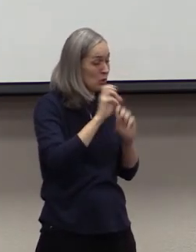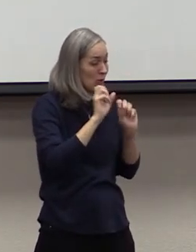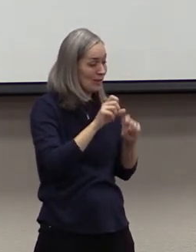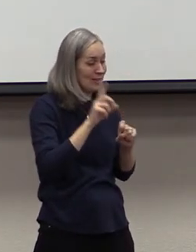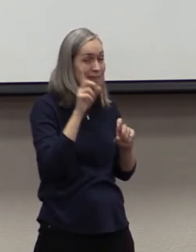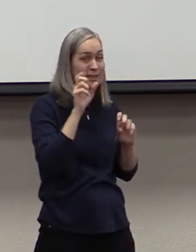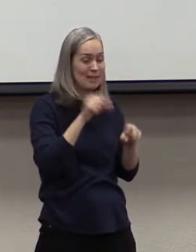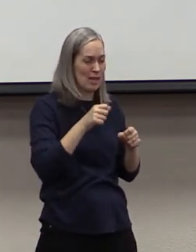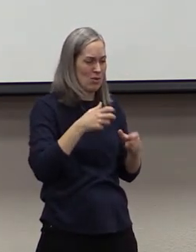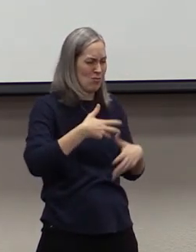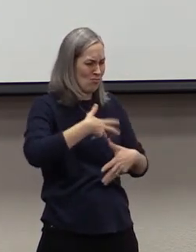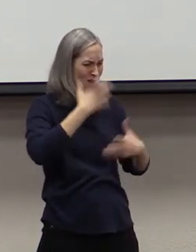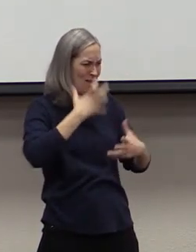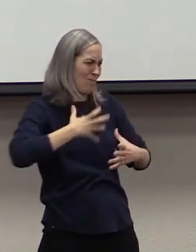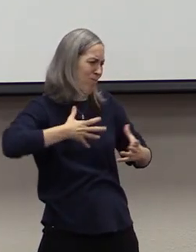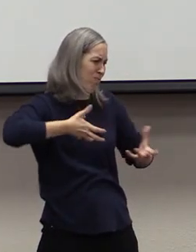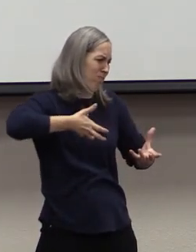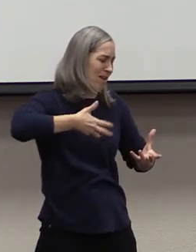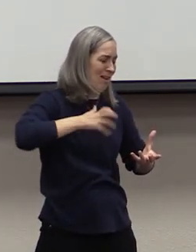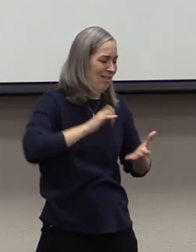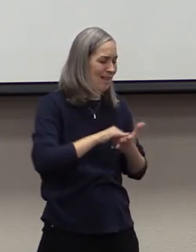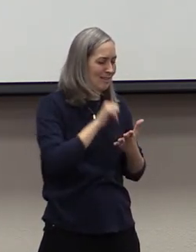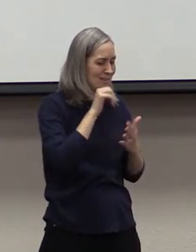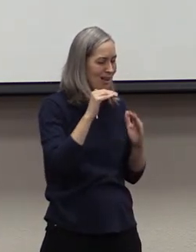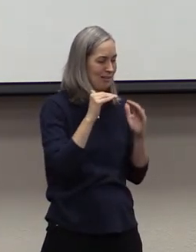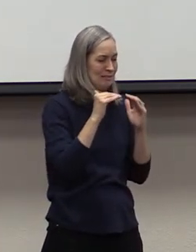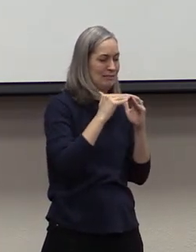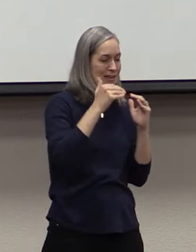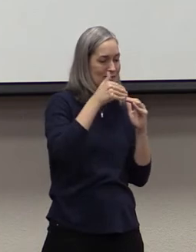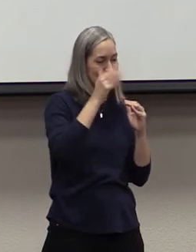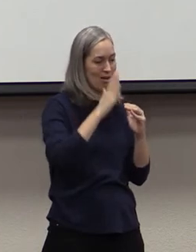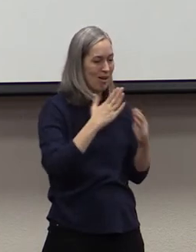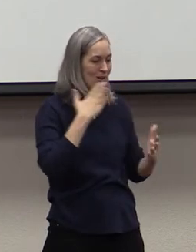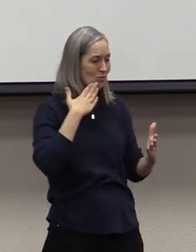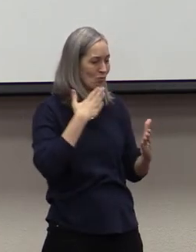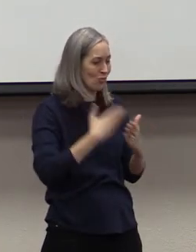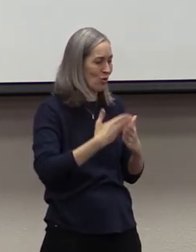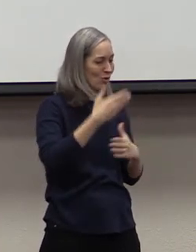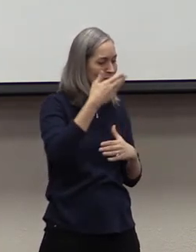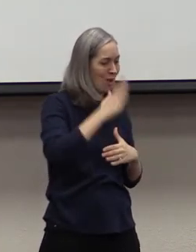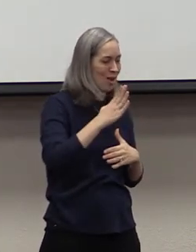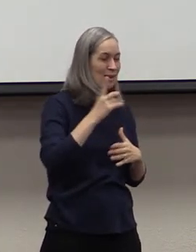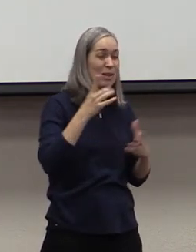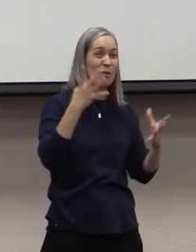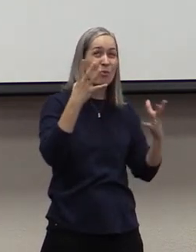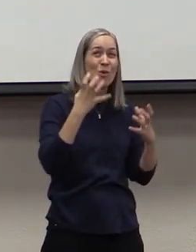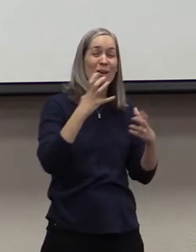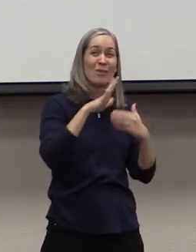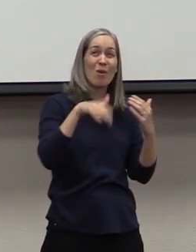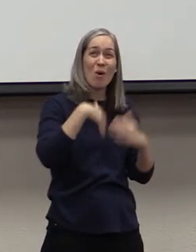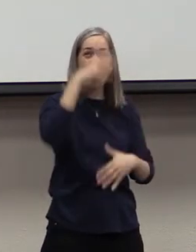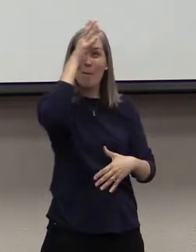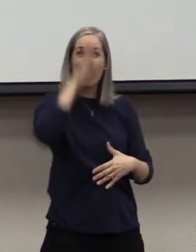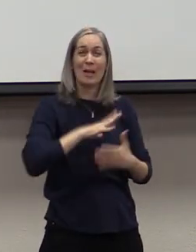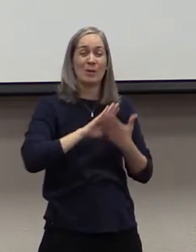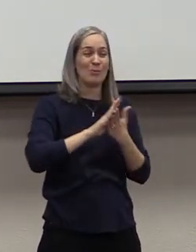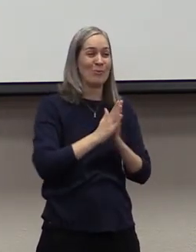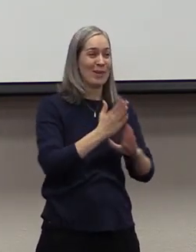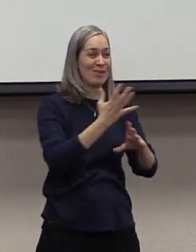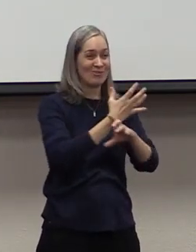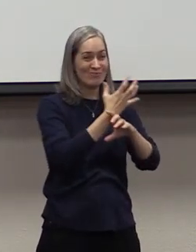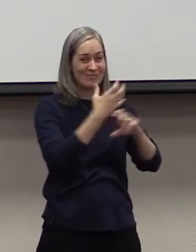wrath out on you. That is not a just God. That is not a good God. He desires for all men to be saved.